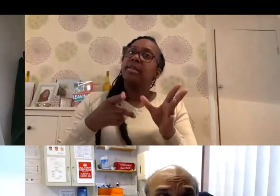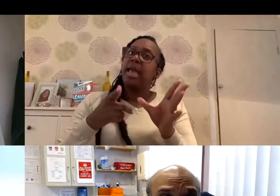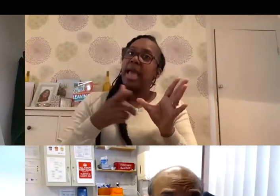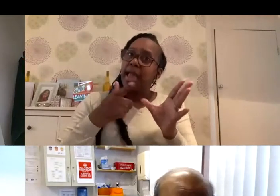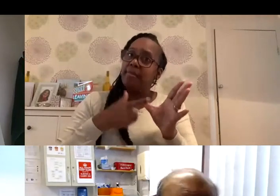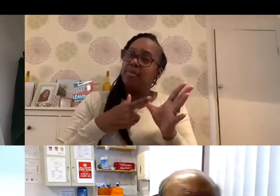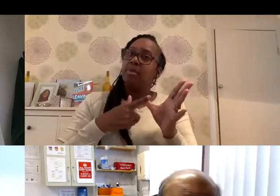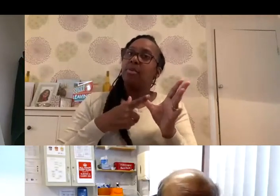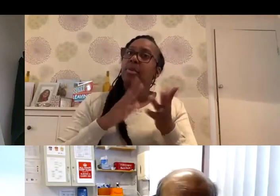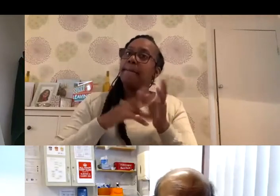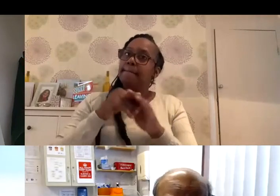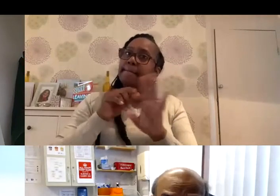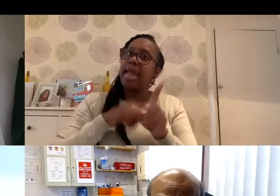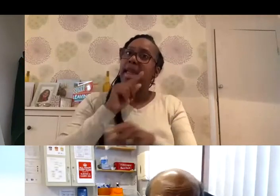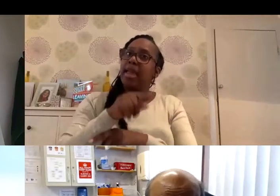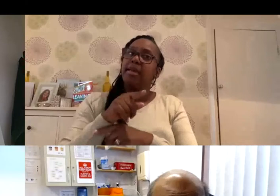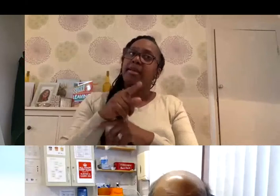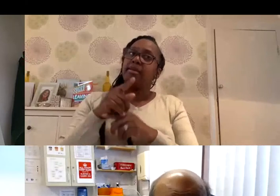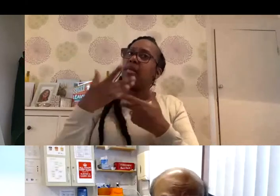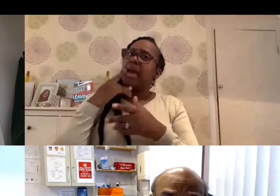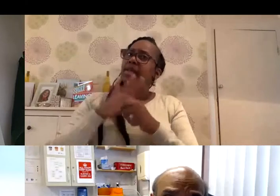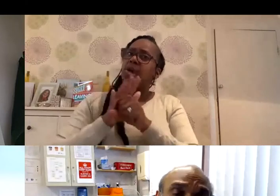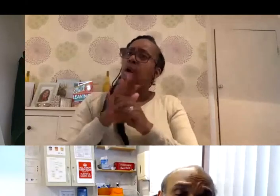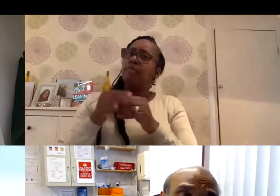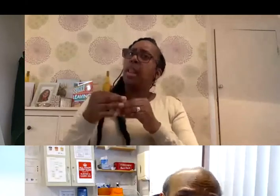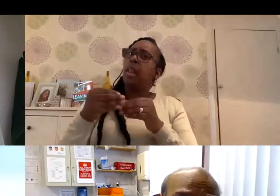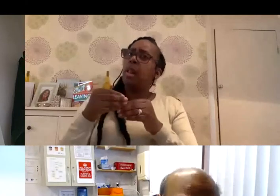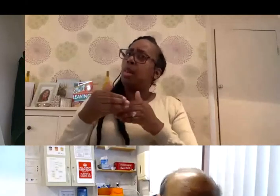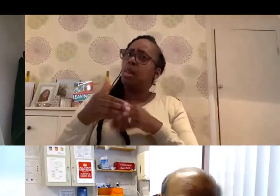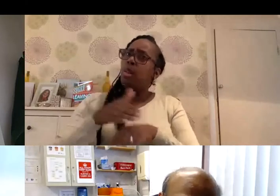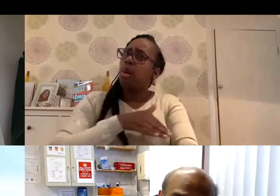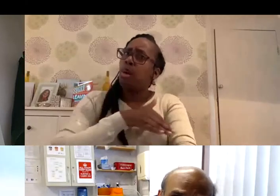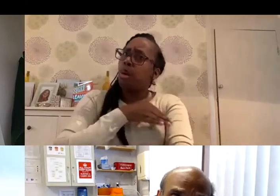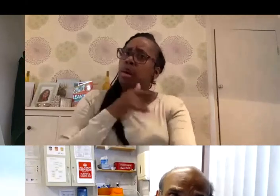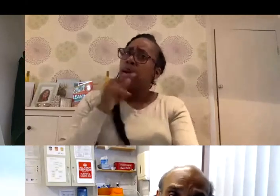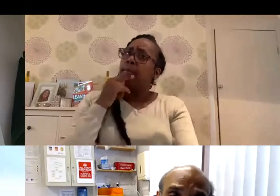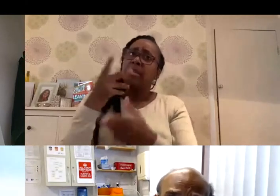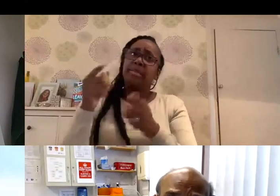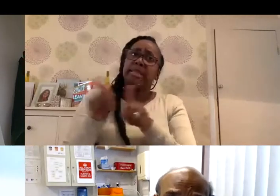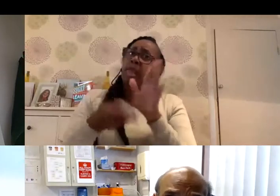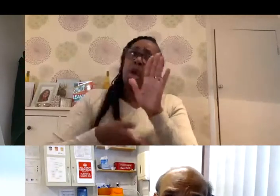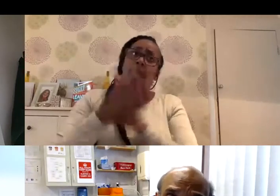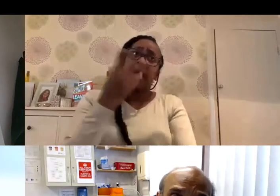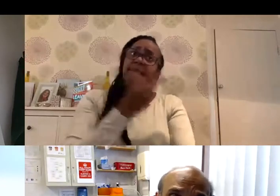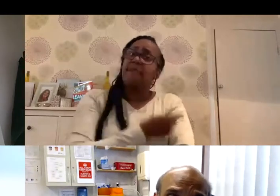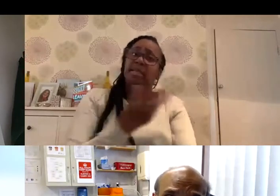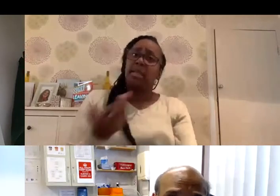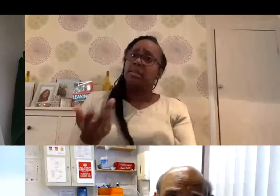them even had long COVID. But even those guys with long COVID are going back to get the vaccine, because you know what,